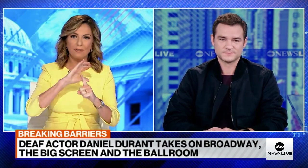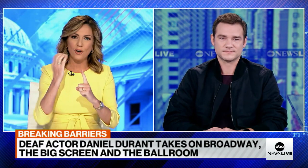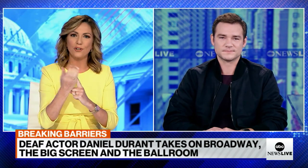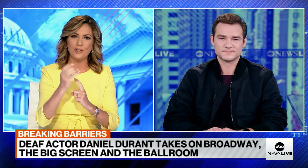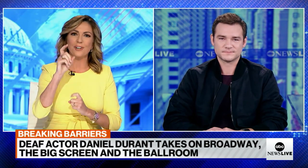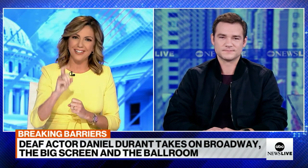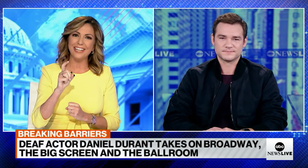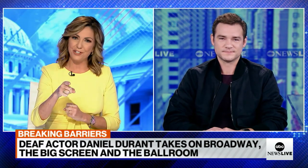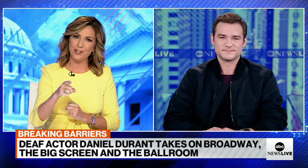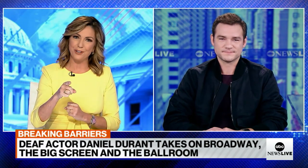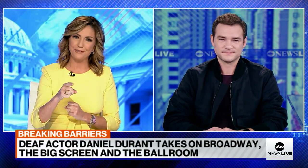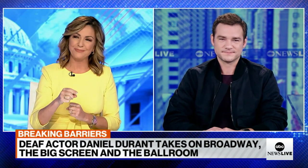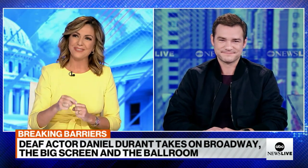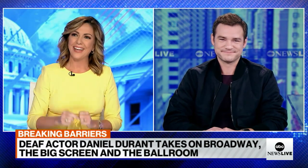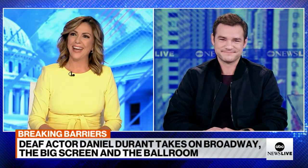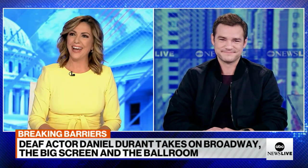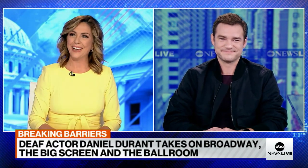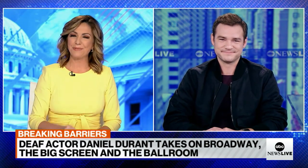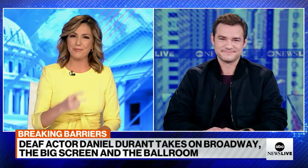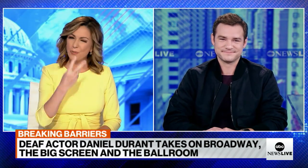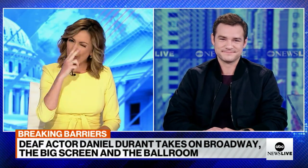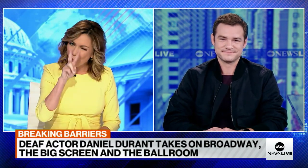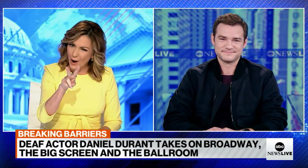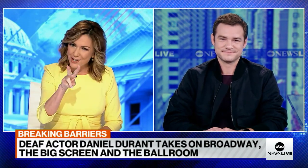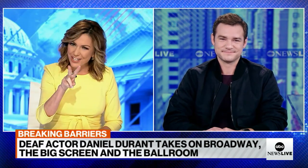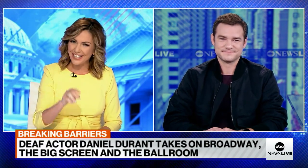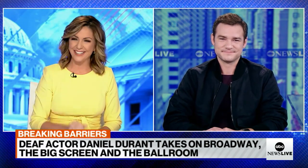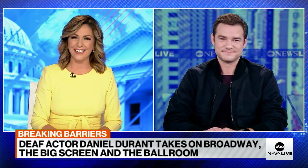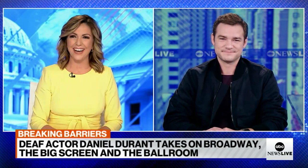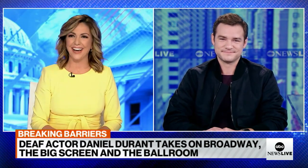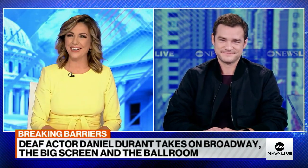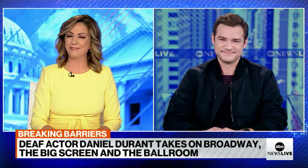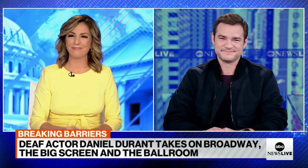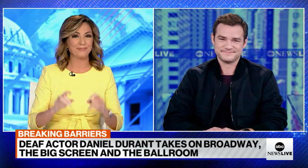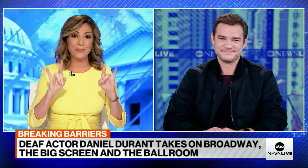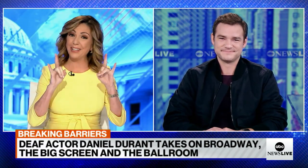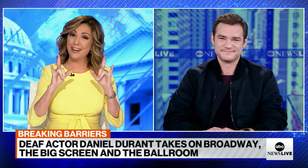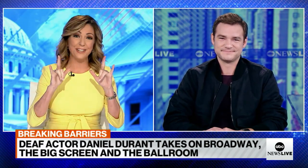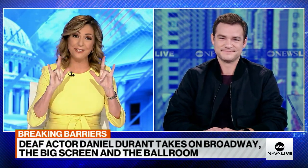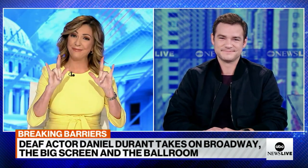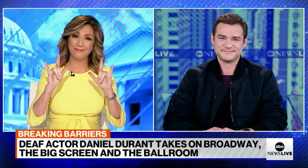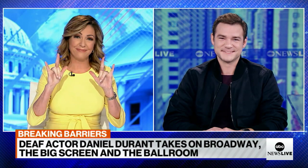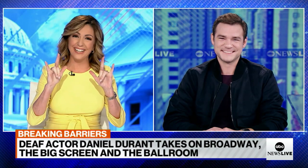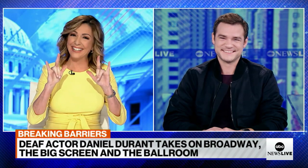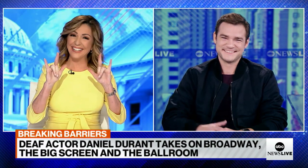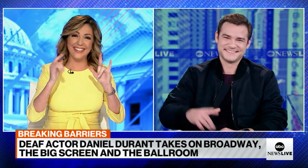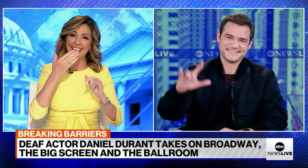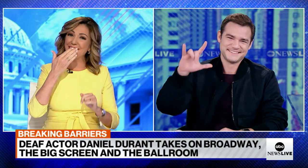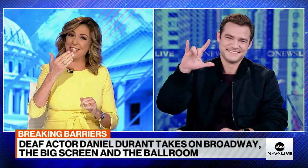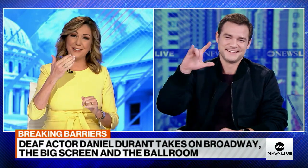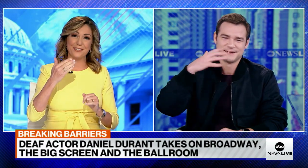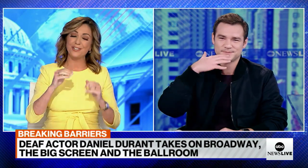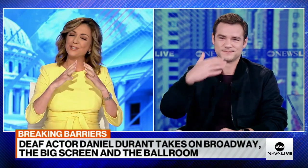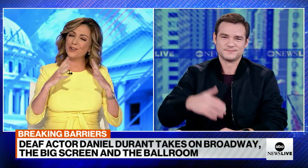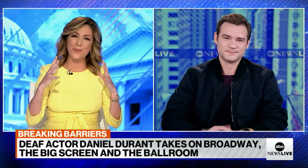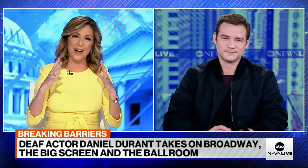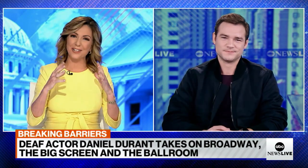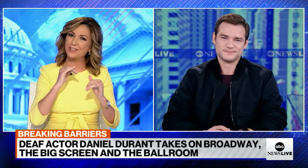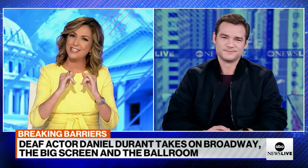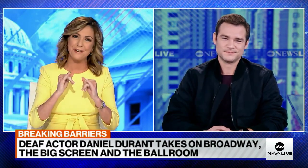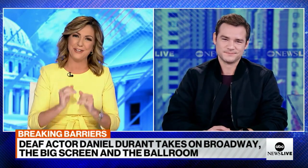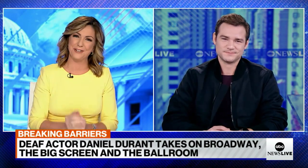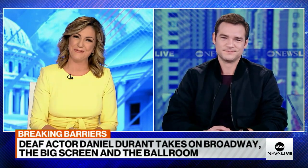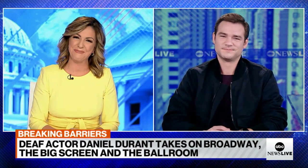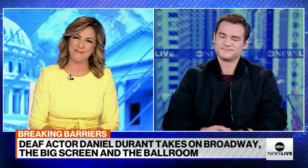deaf culture needs you. And we are watching, and we love you. Thank you so